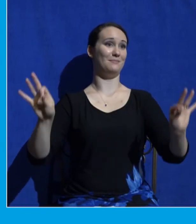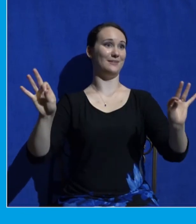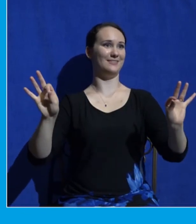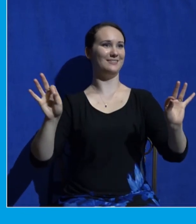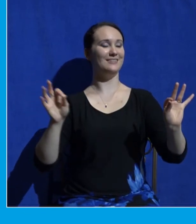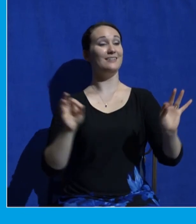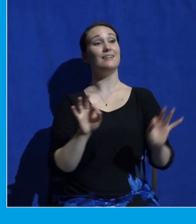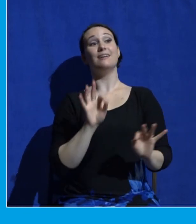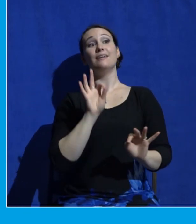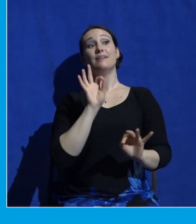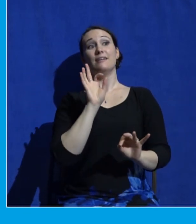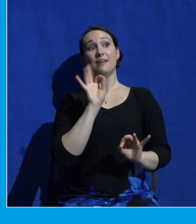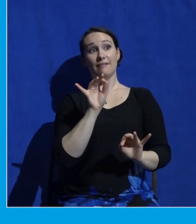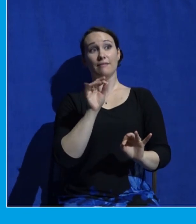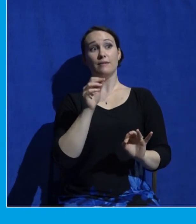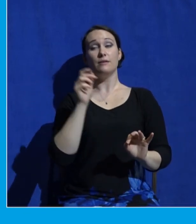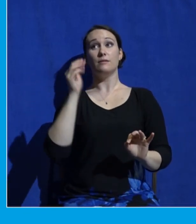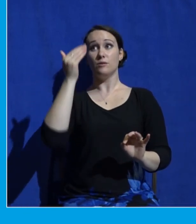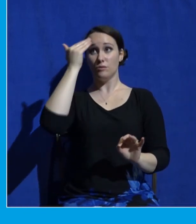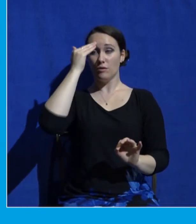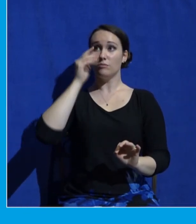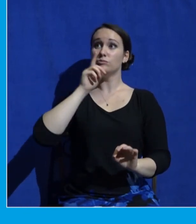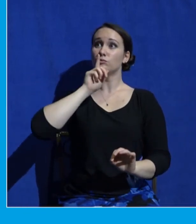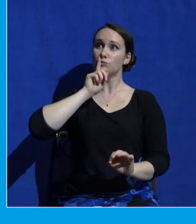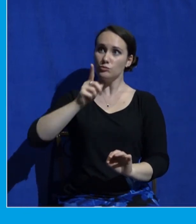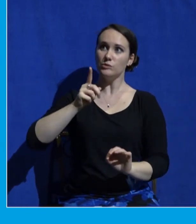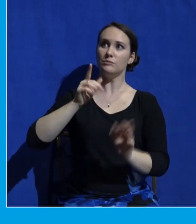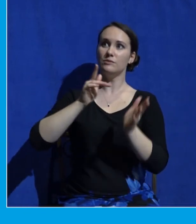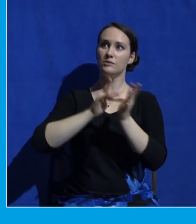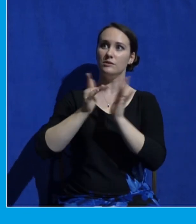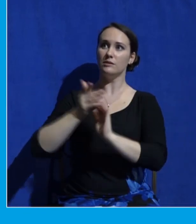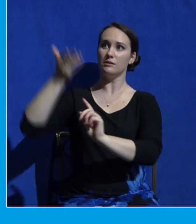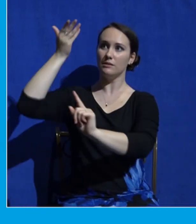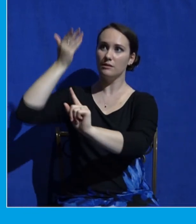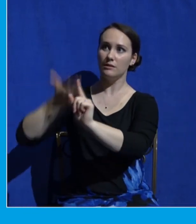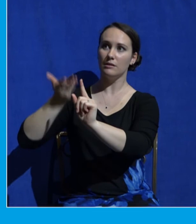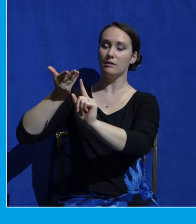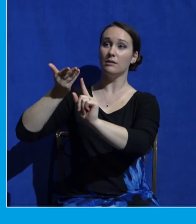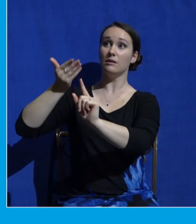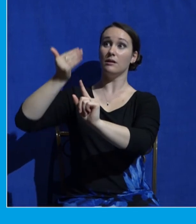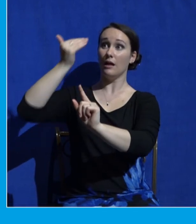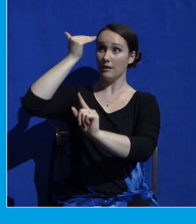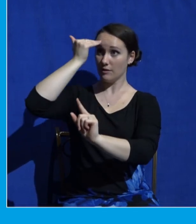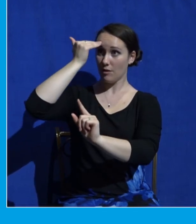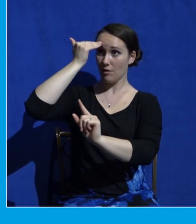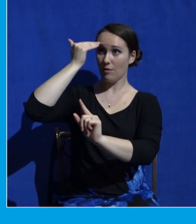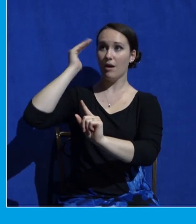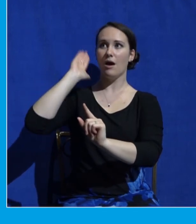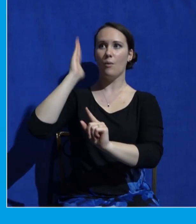you will realize your true destiny this is your destiny